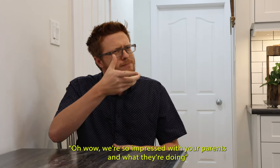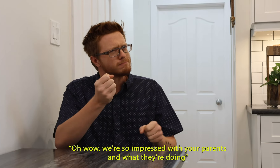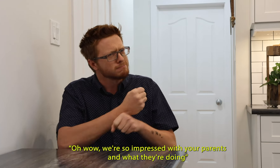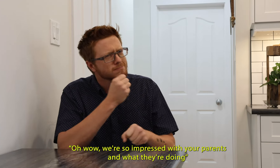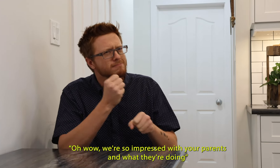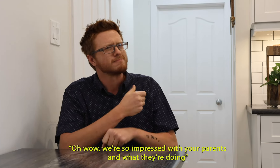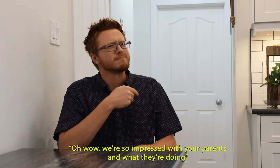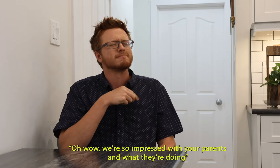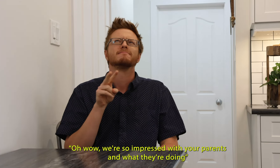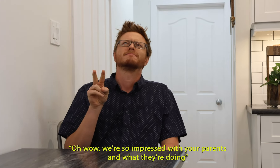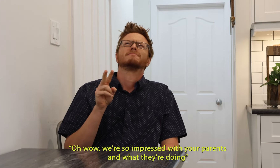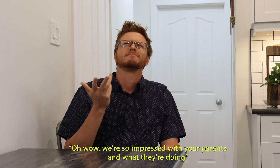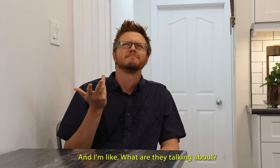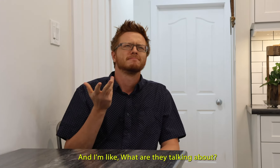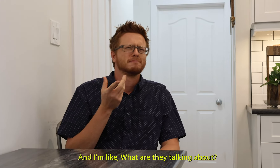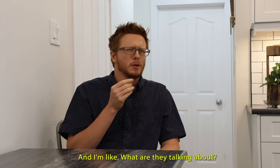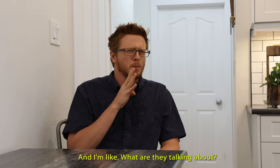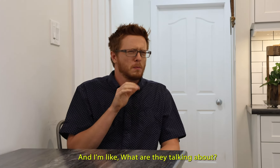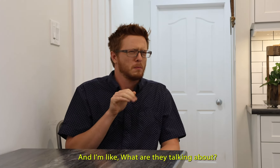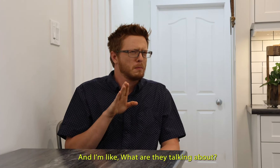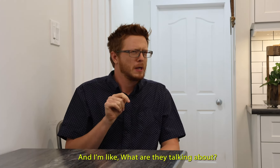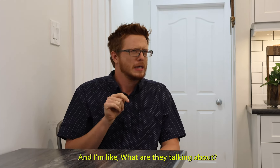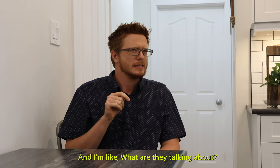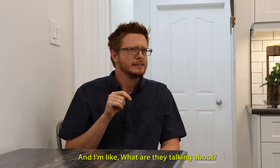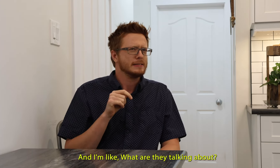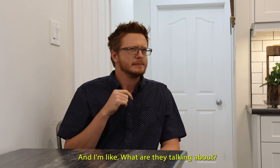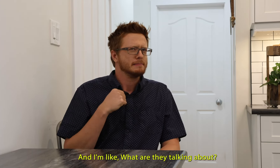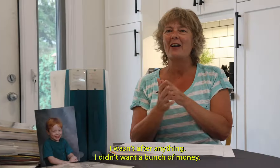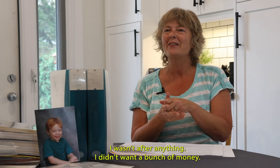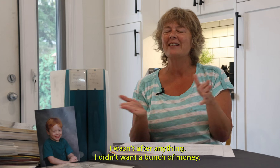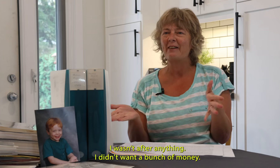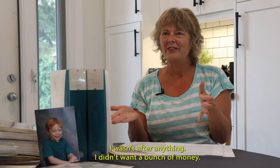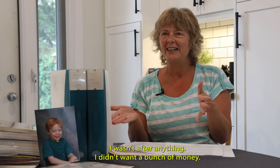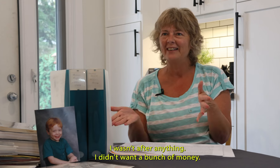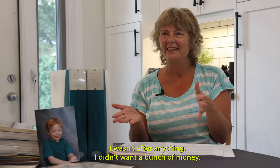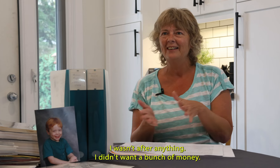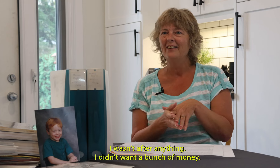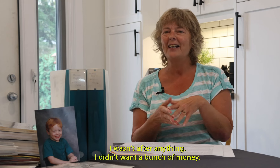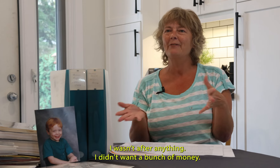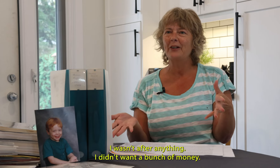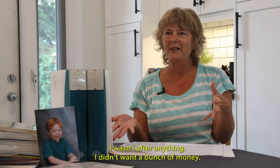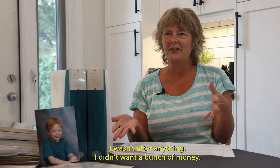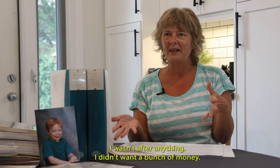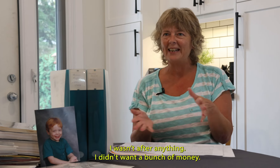parents and what they're doing. And I'm like, what are they talking about? I wasn't after anything. I didn't want a bunch of money.